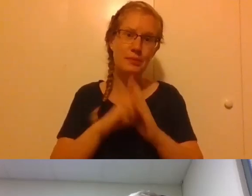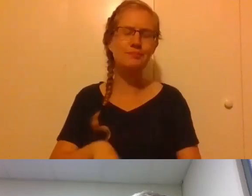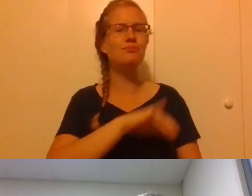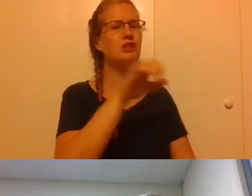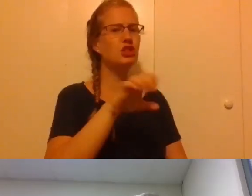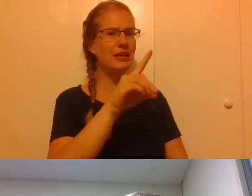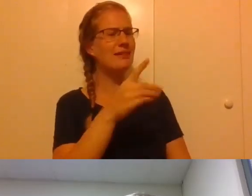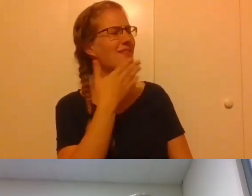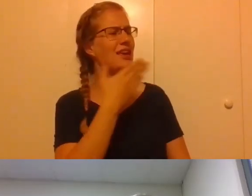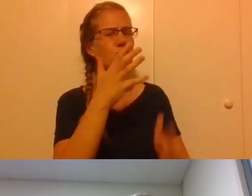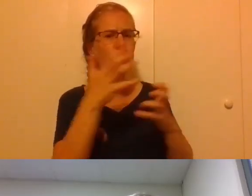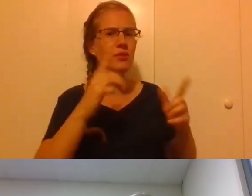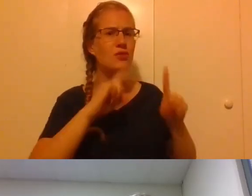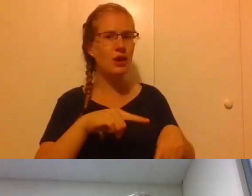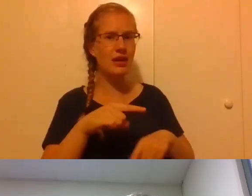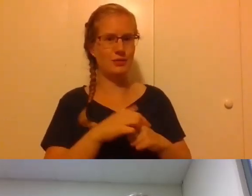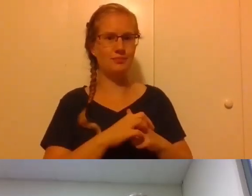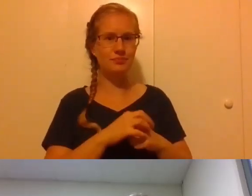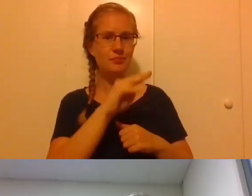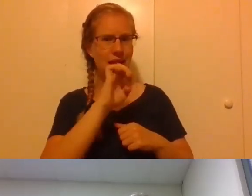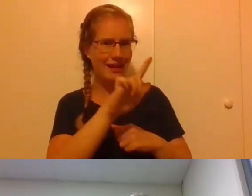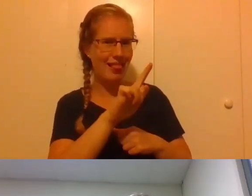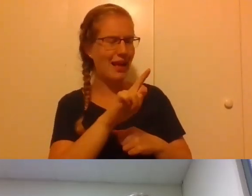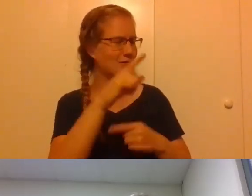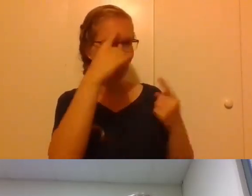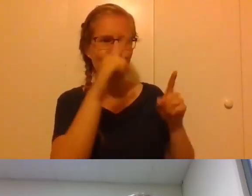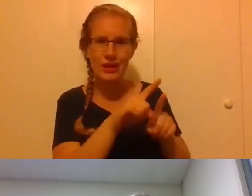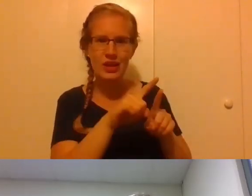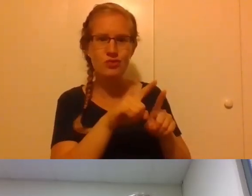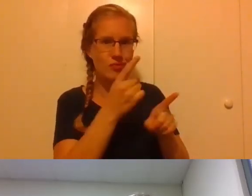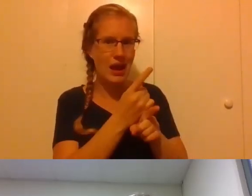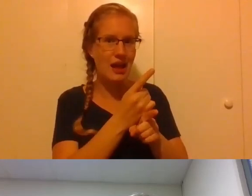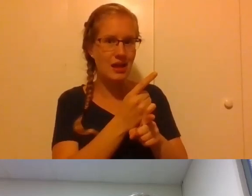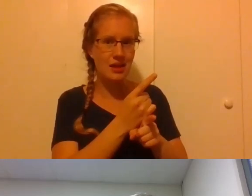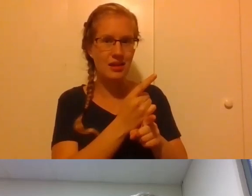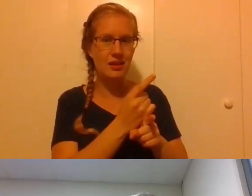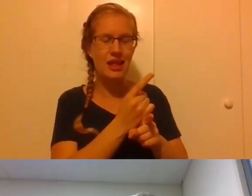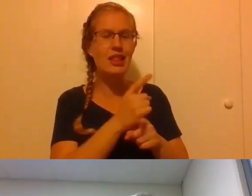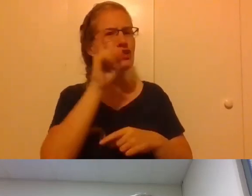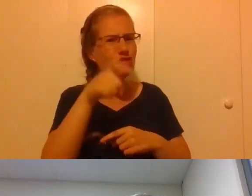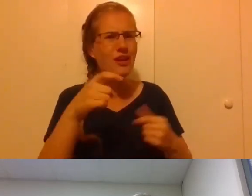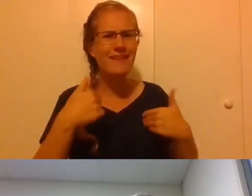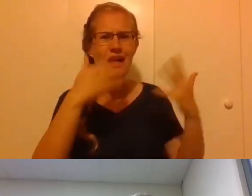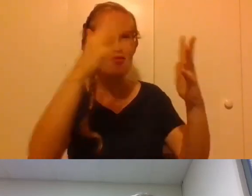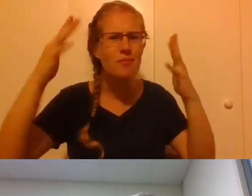thank you so much for that answer. And I would echo Miguel's call that there that that there ought to have been the thunderous applause that we so often miss in these Zoom remarks, because it